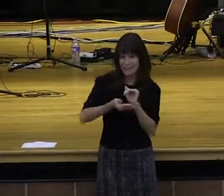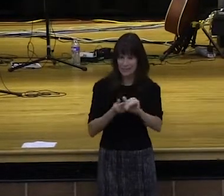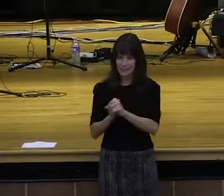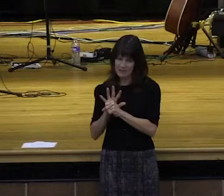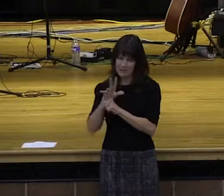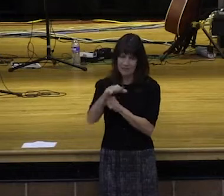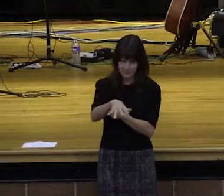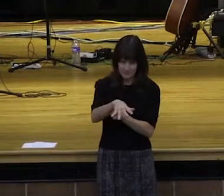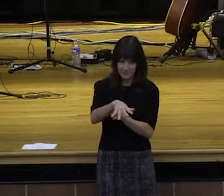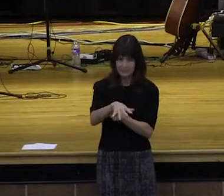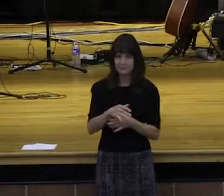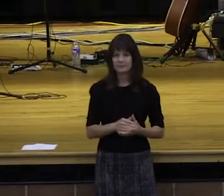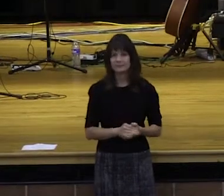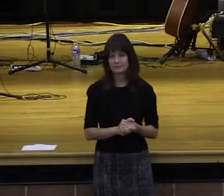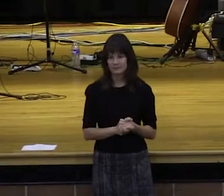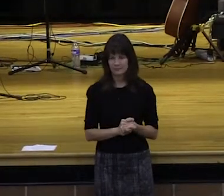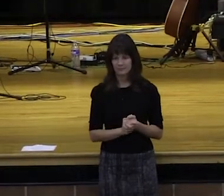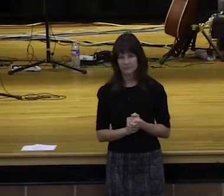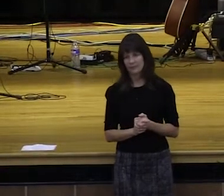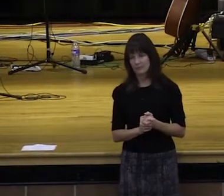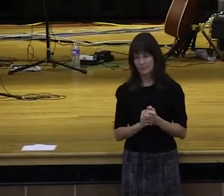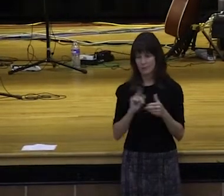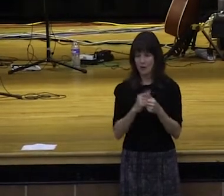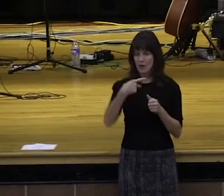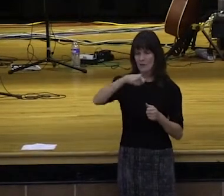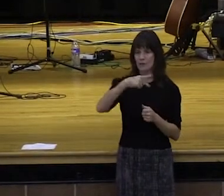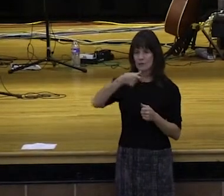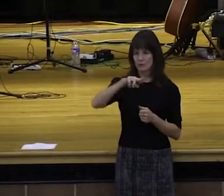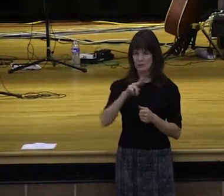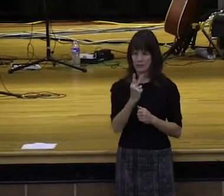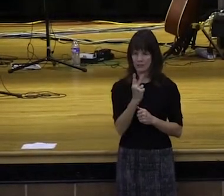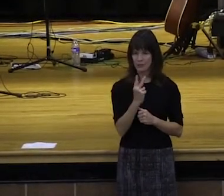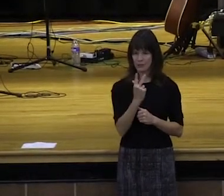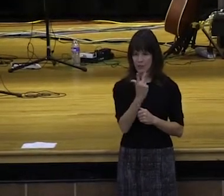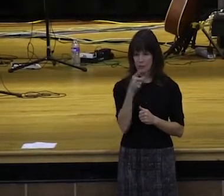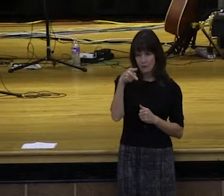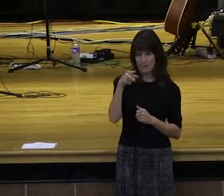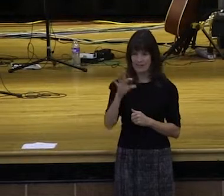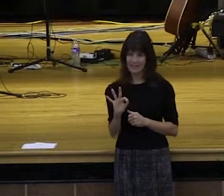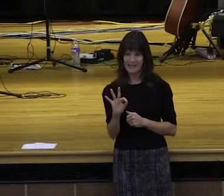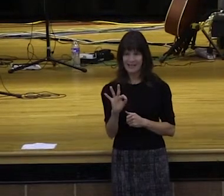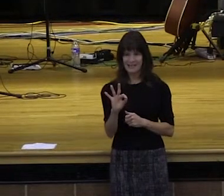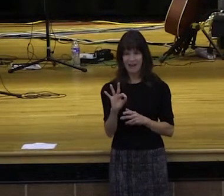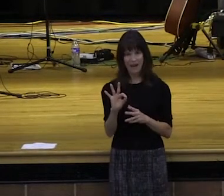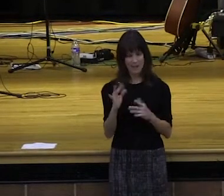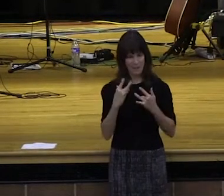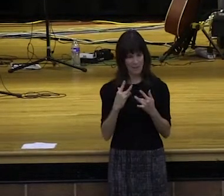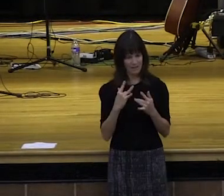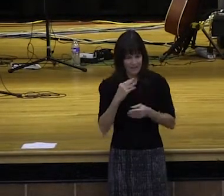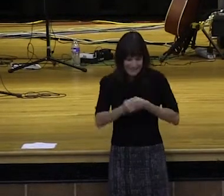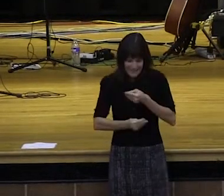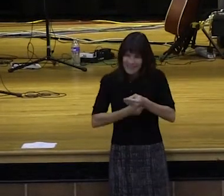sympathetic, brotherly, kind-hearted, humble in spirit. Listen to me. Not returning evil for evil. Why?